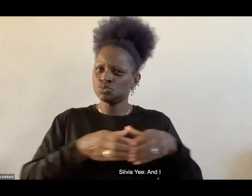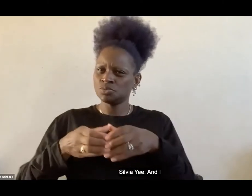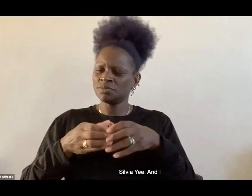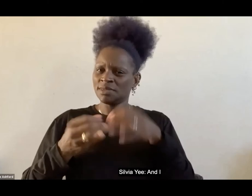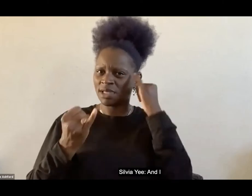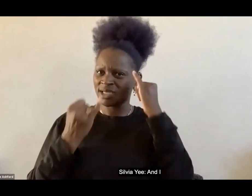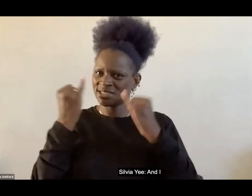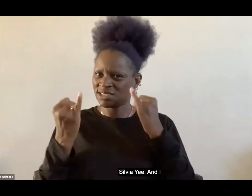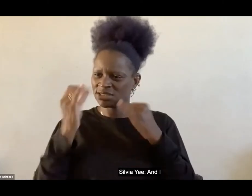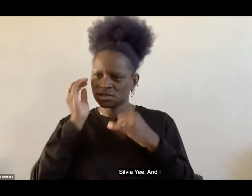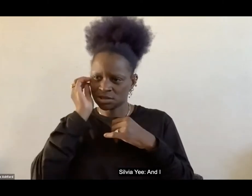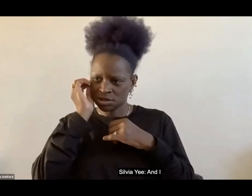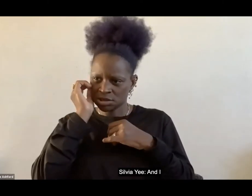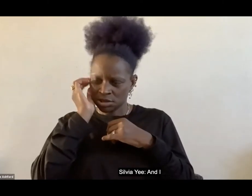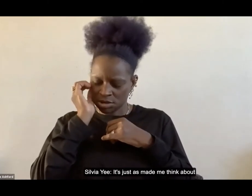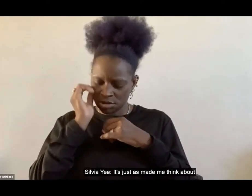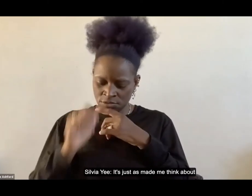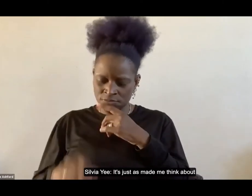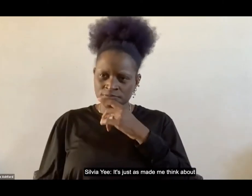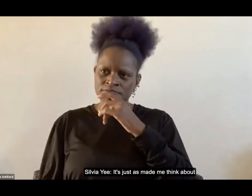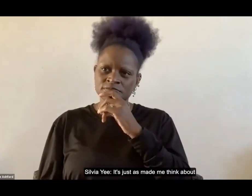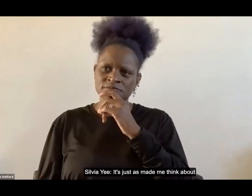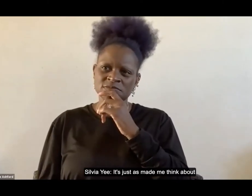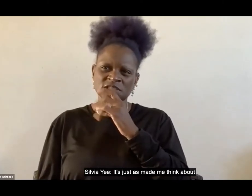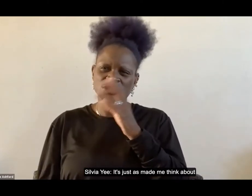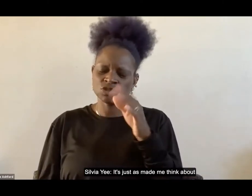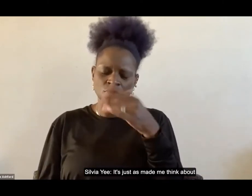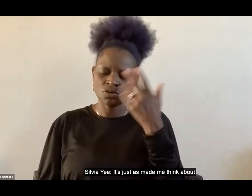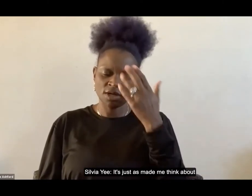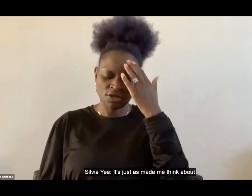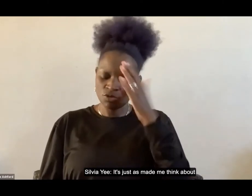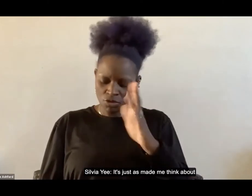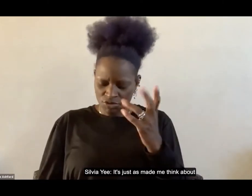and i i i it just has made me think about